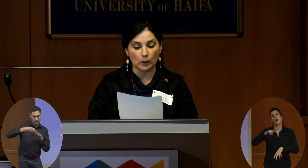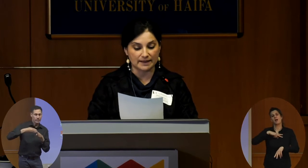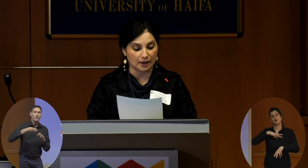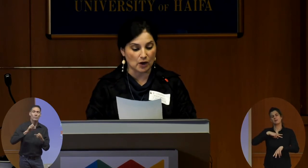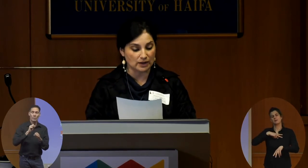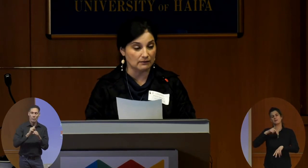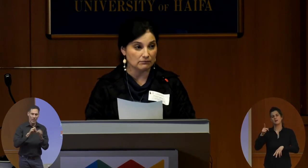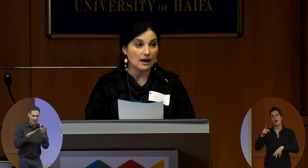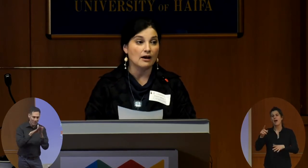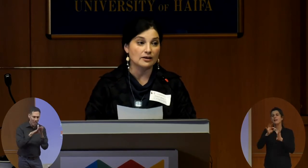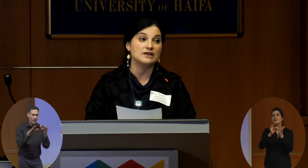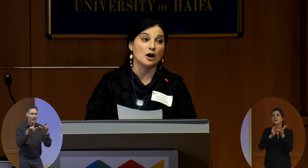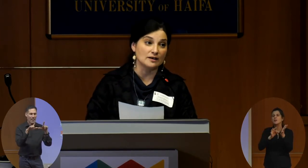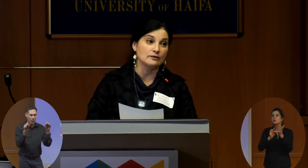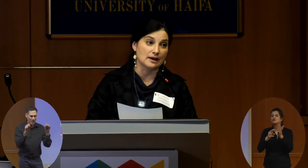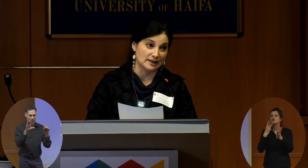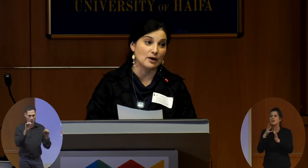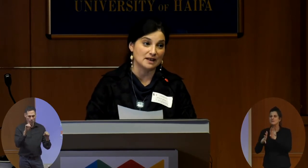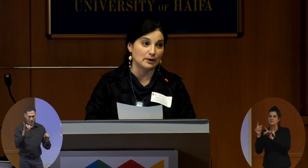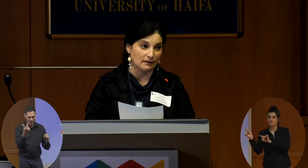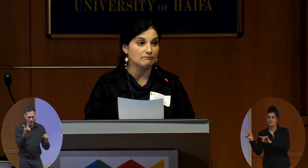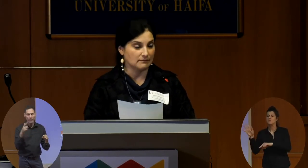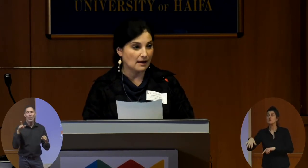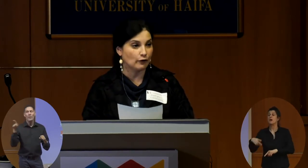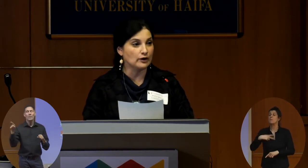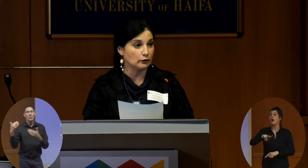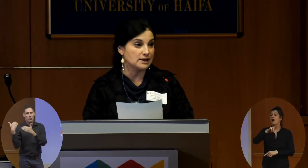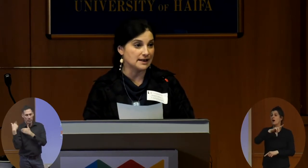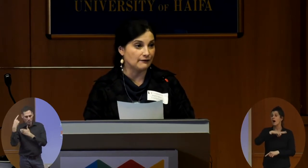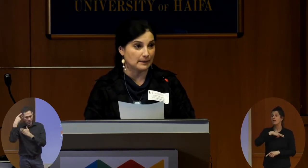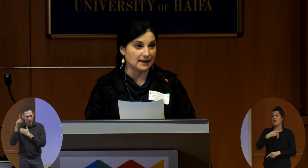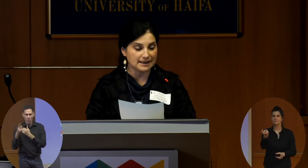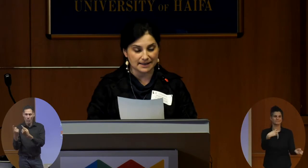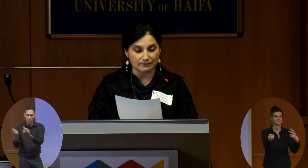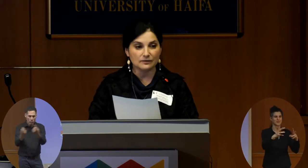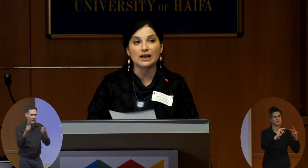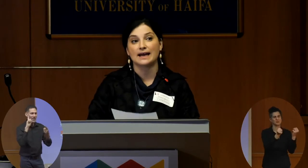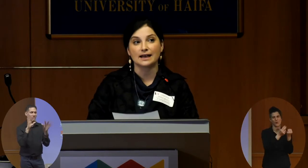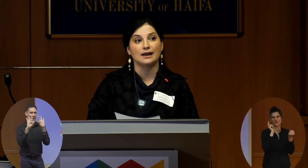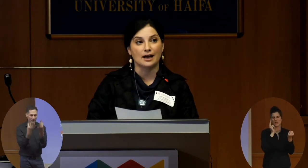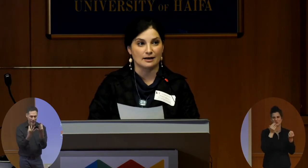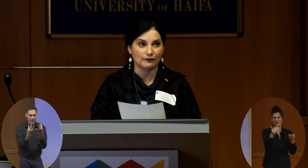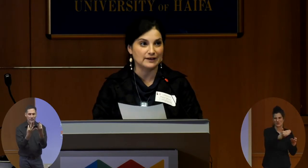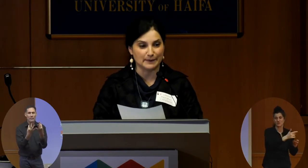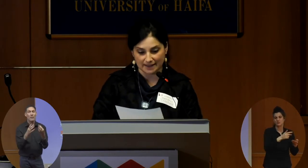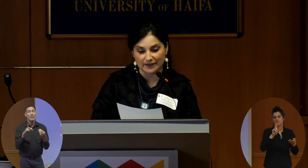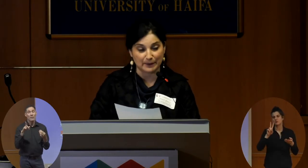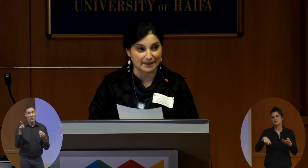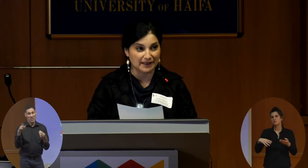linguistic coding. She's also responsible for recruiting deaf families. She has a lot of responsibilities